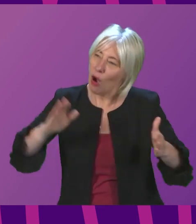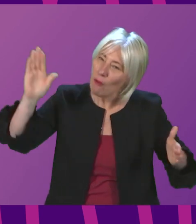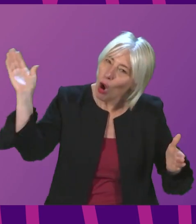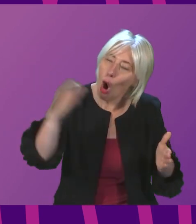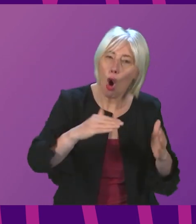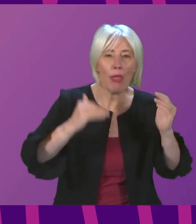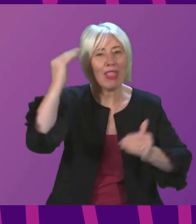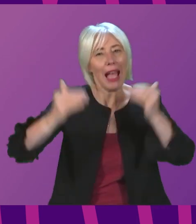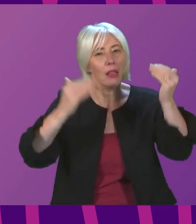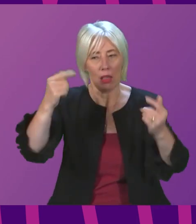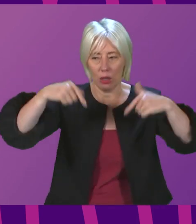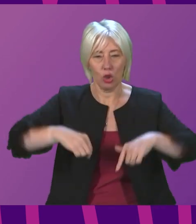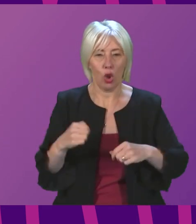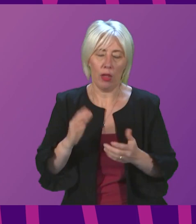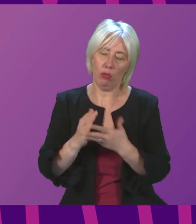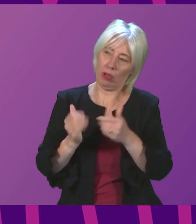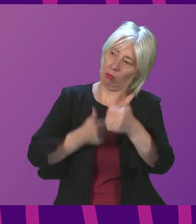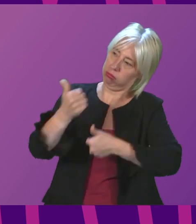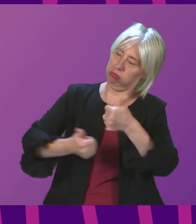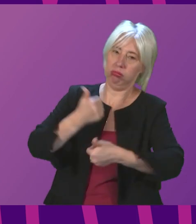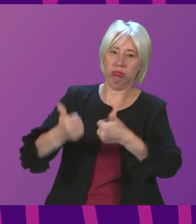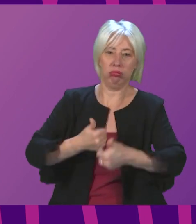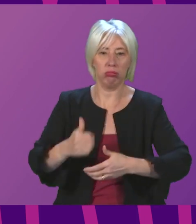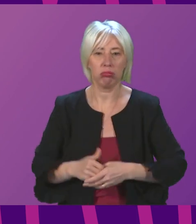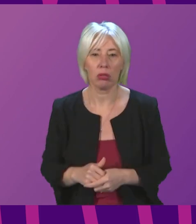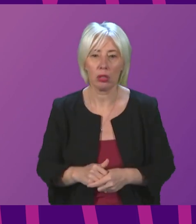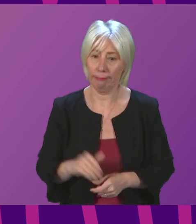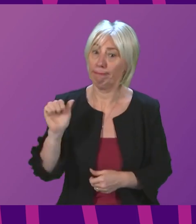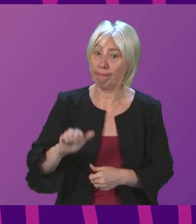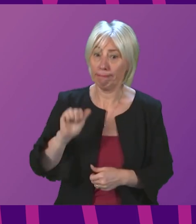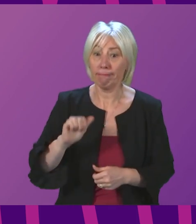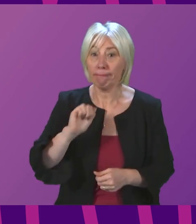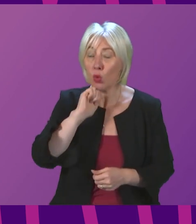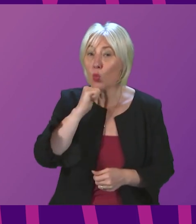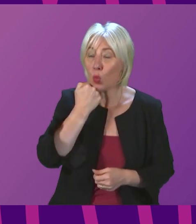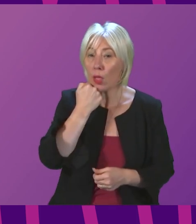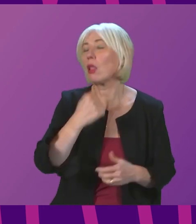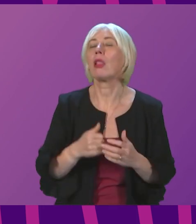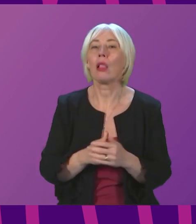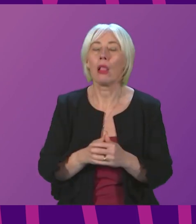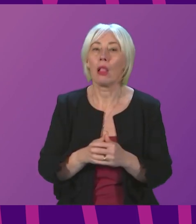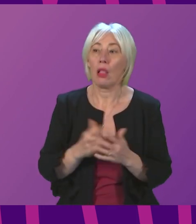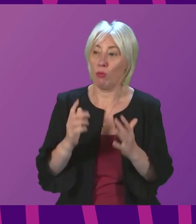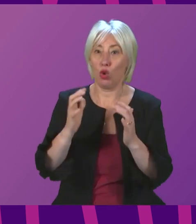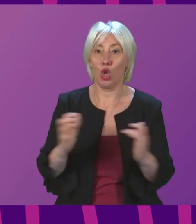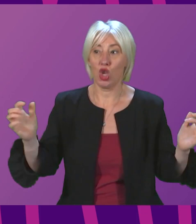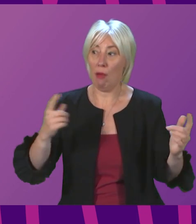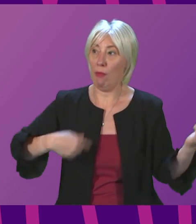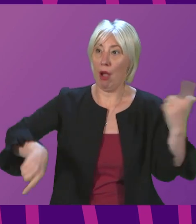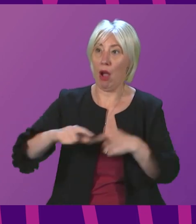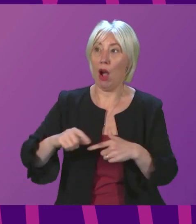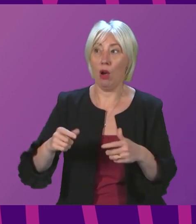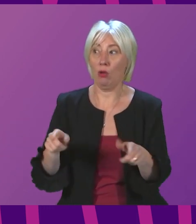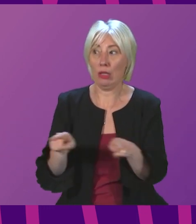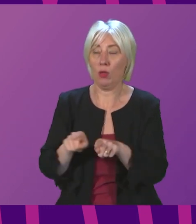adult population? First Minister. I will and I am sure the whole chamber will join me in thanking everybody